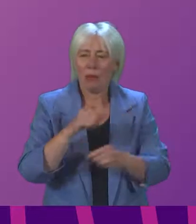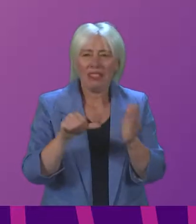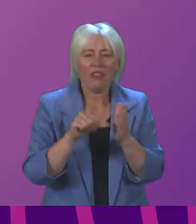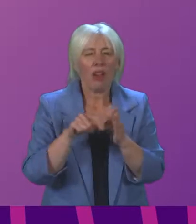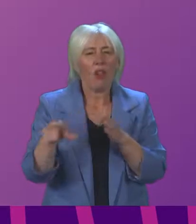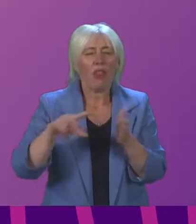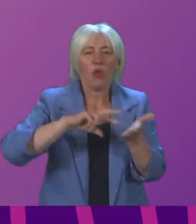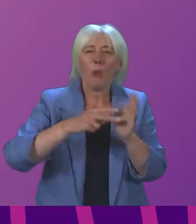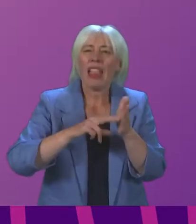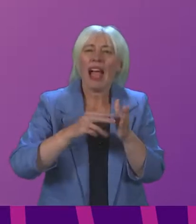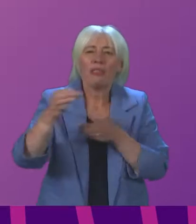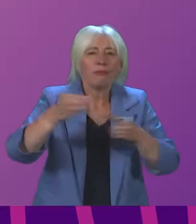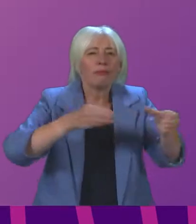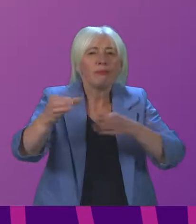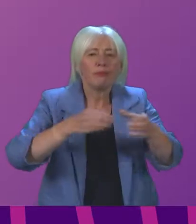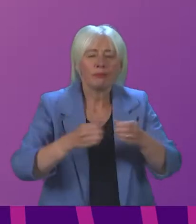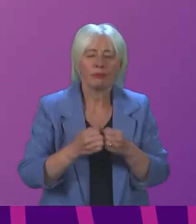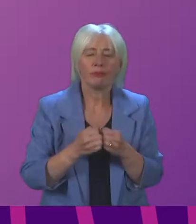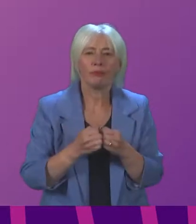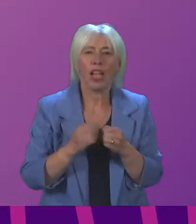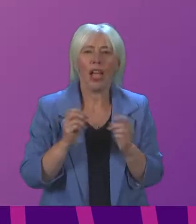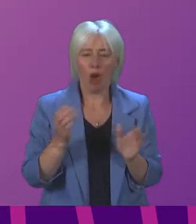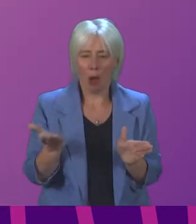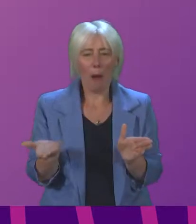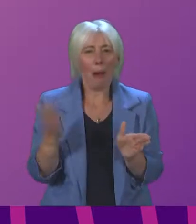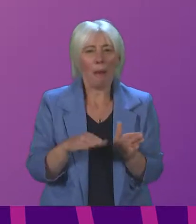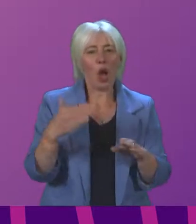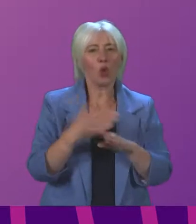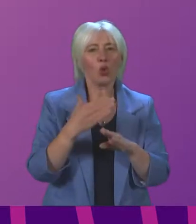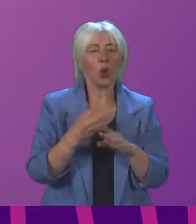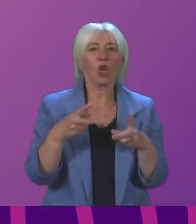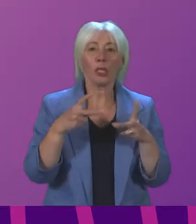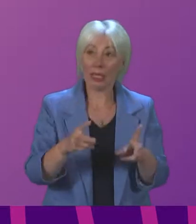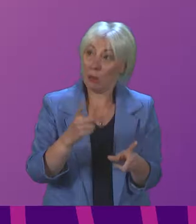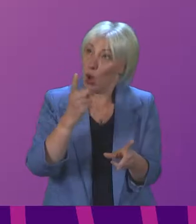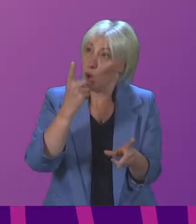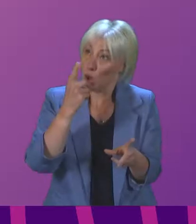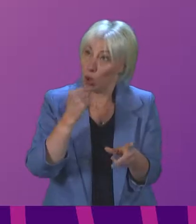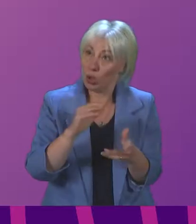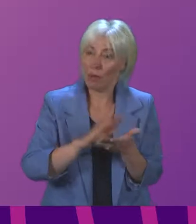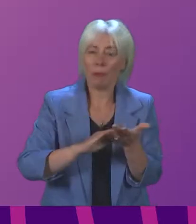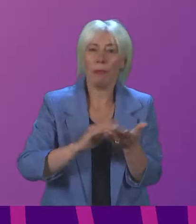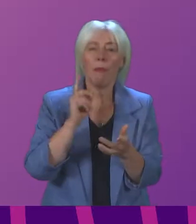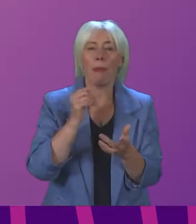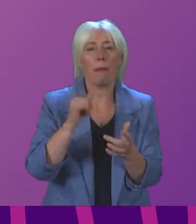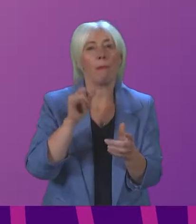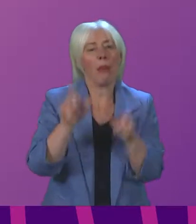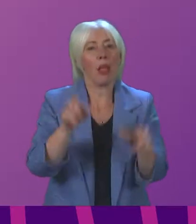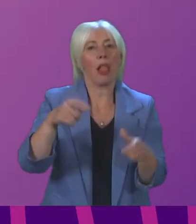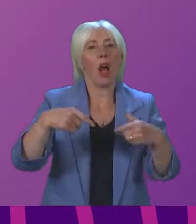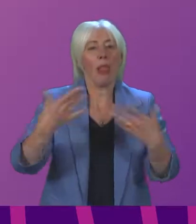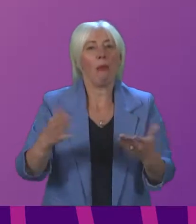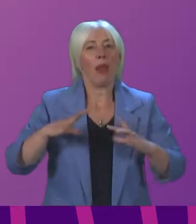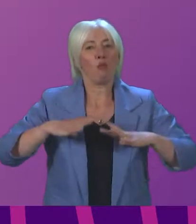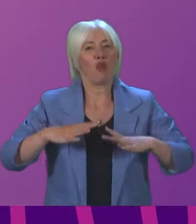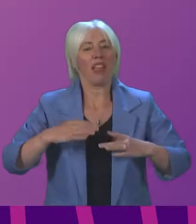We also heard that return to work schemes could help bring back allied health professionals on a career break. In